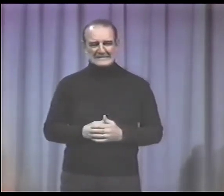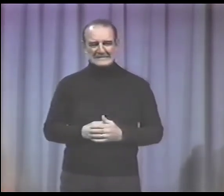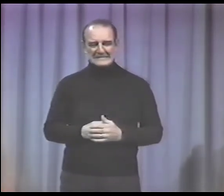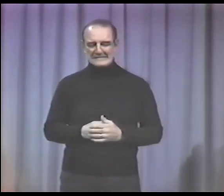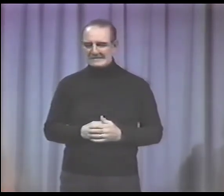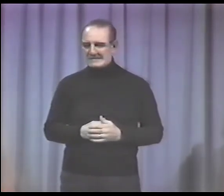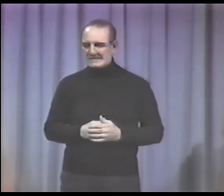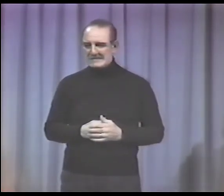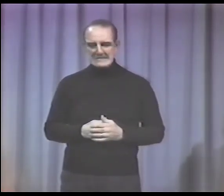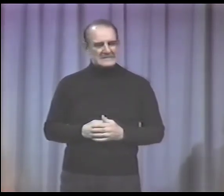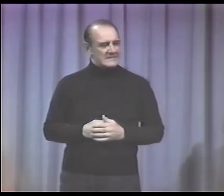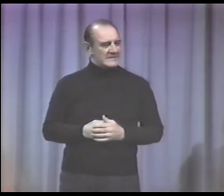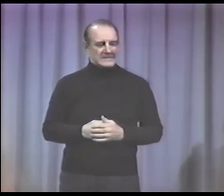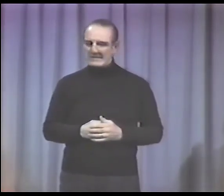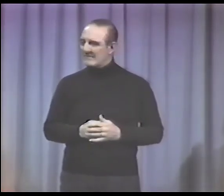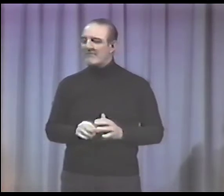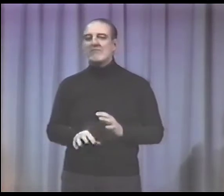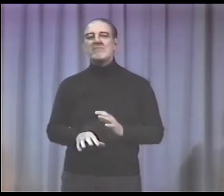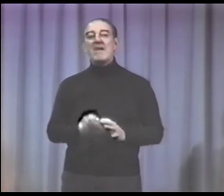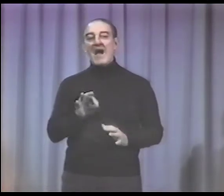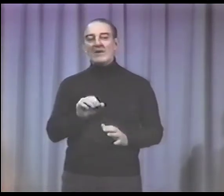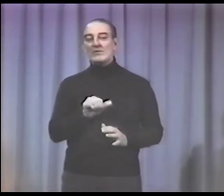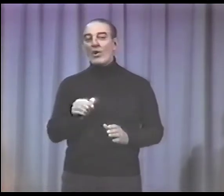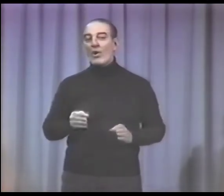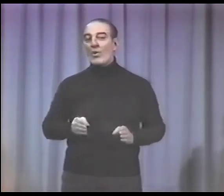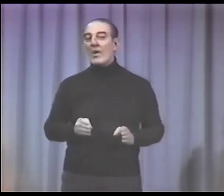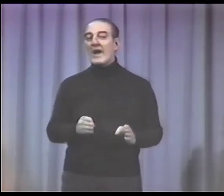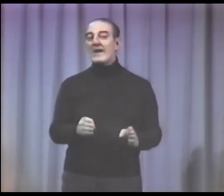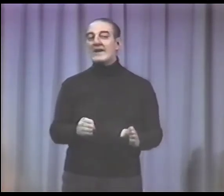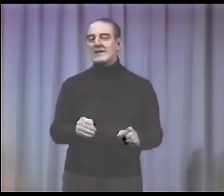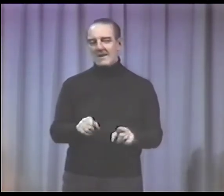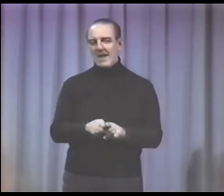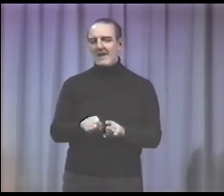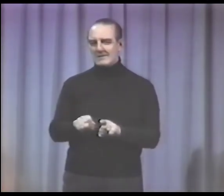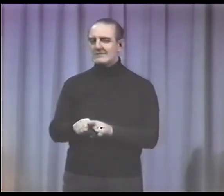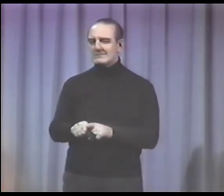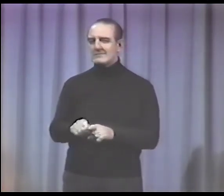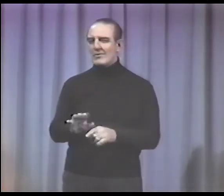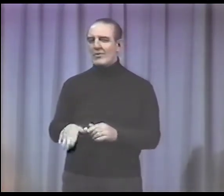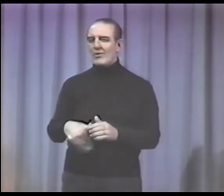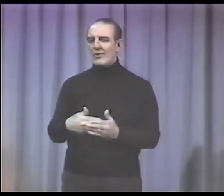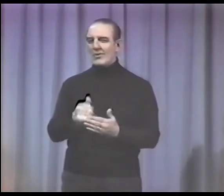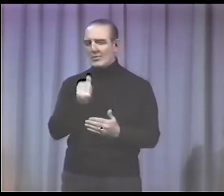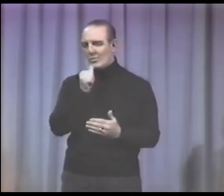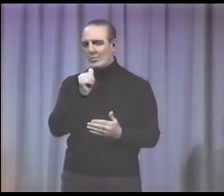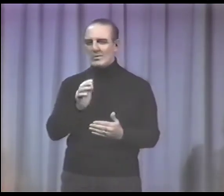she found a way.